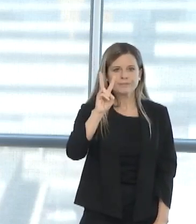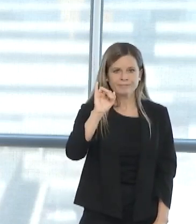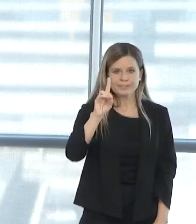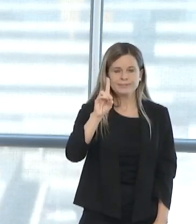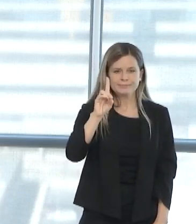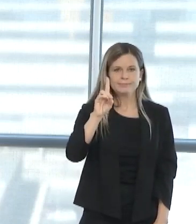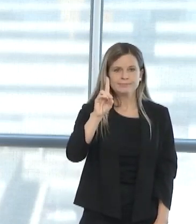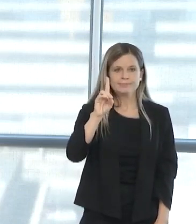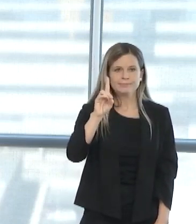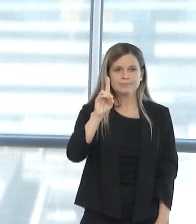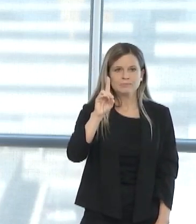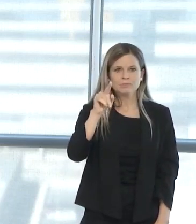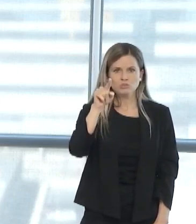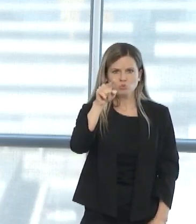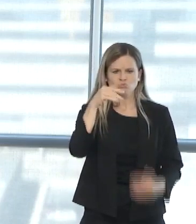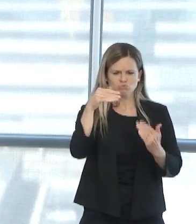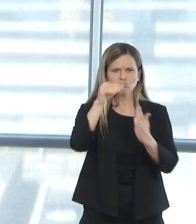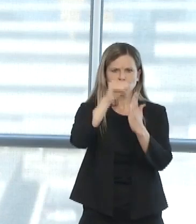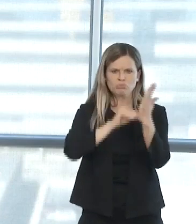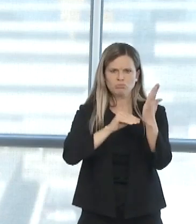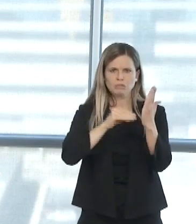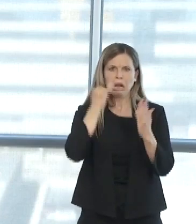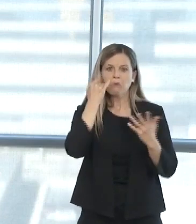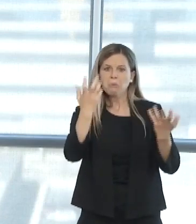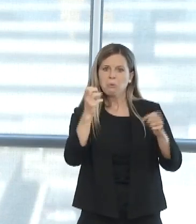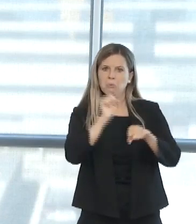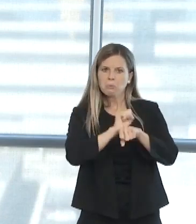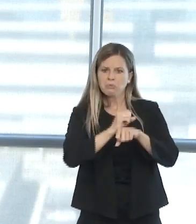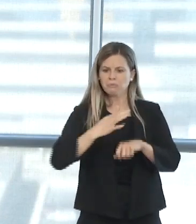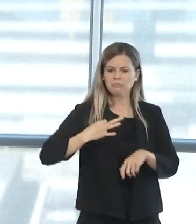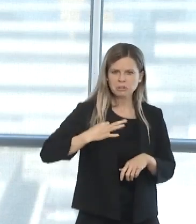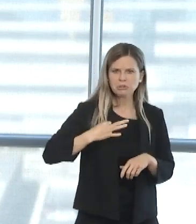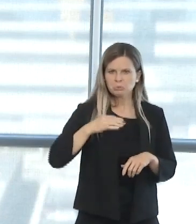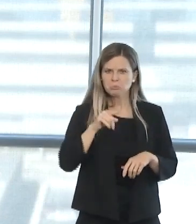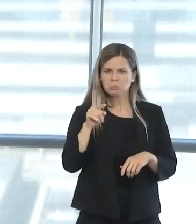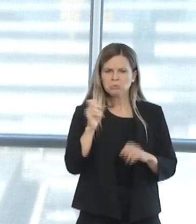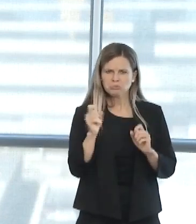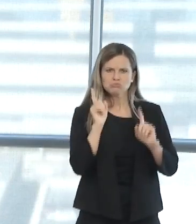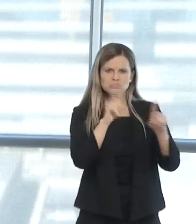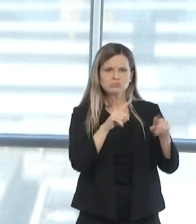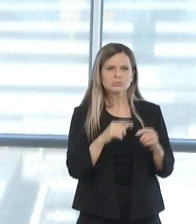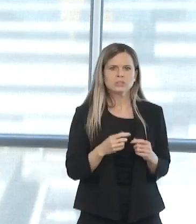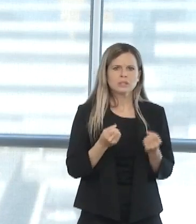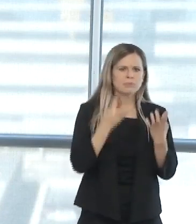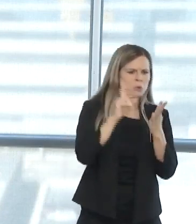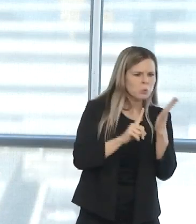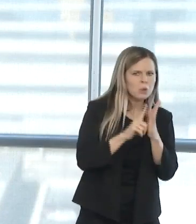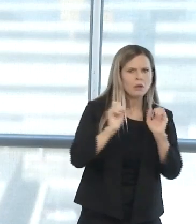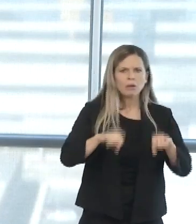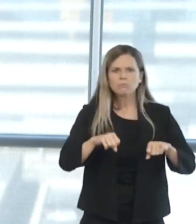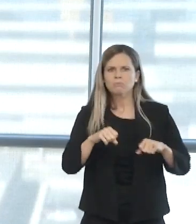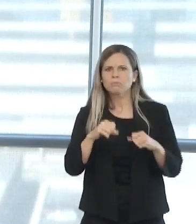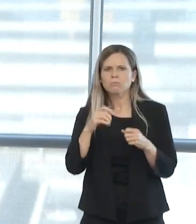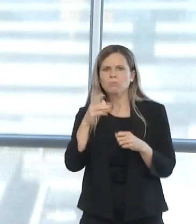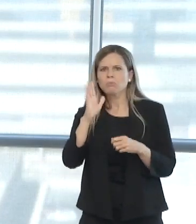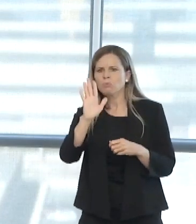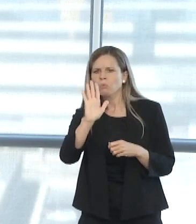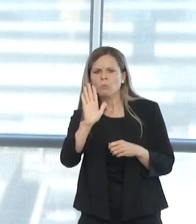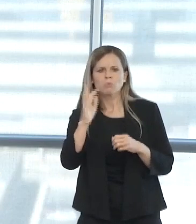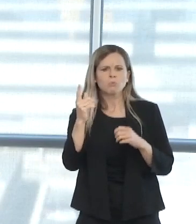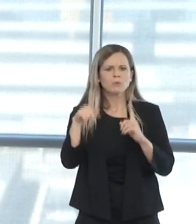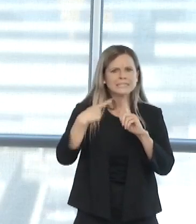a skill set, but also the time frame that they are willing to work or to volunteer. Emergency practice